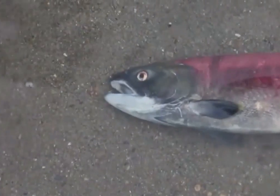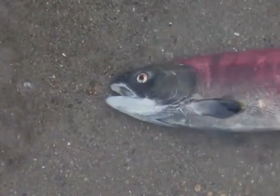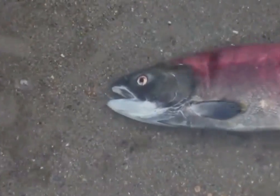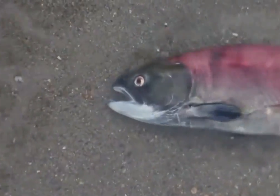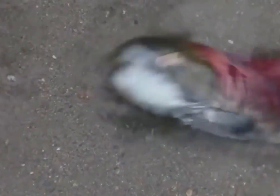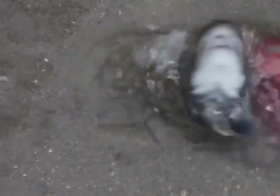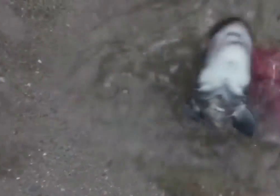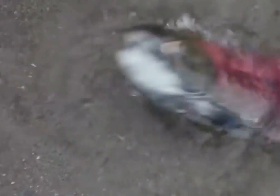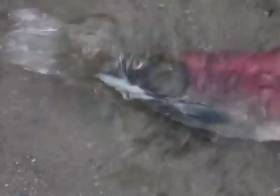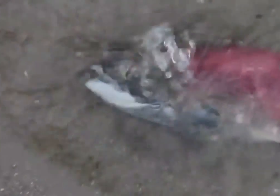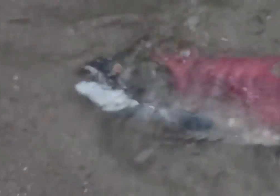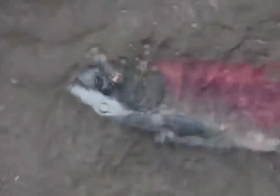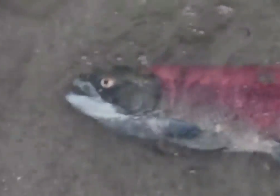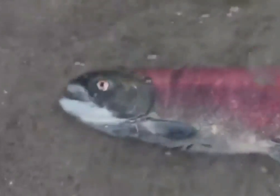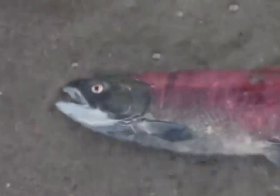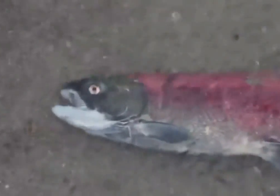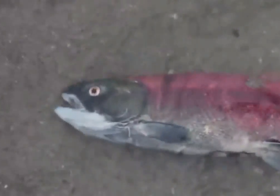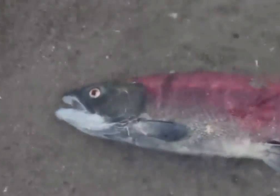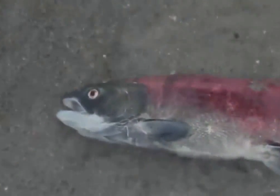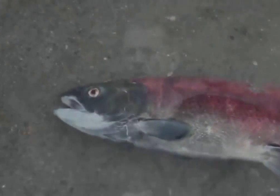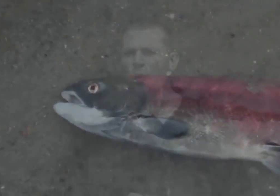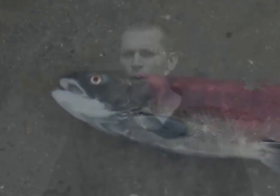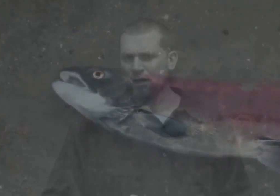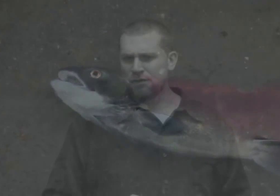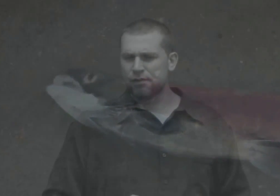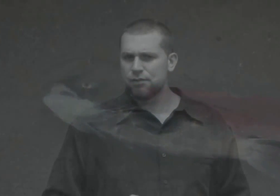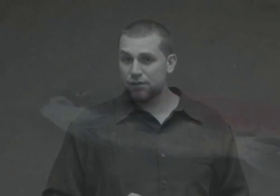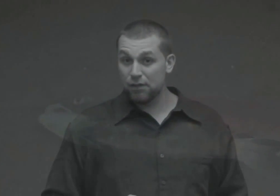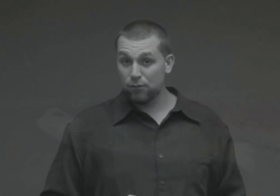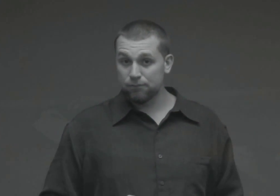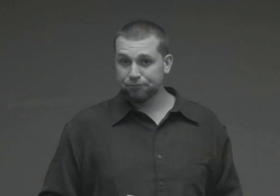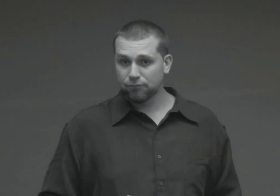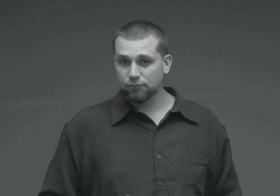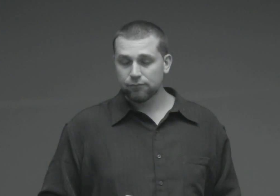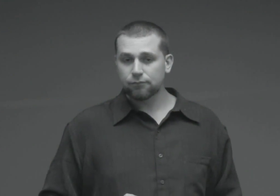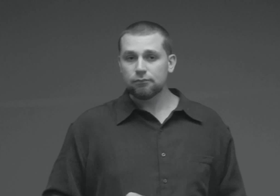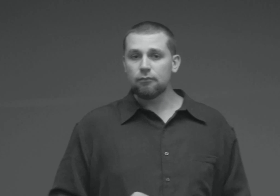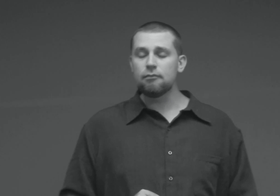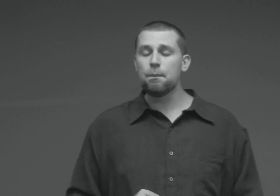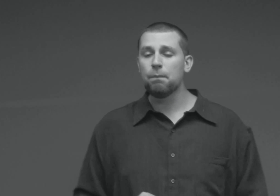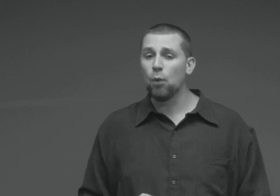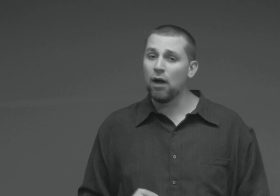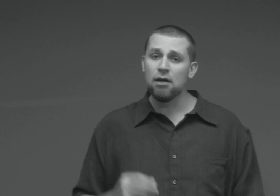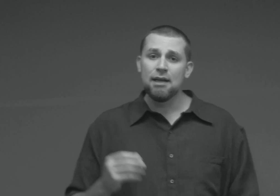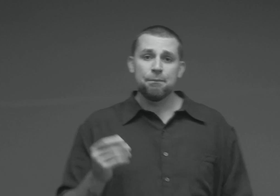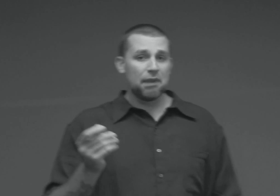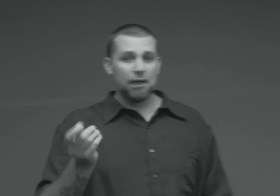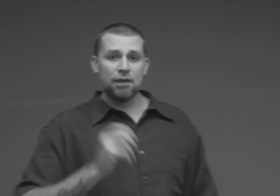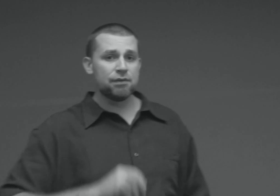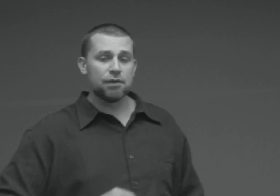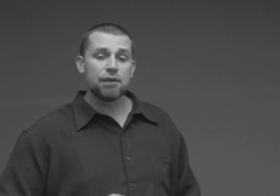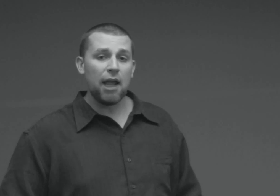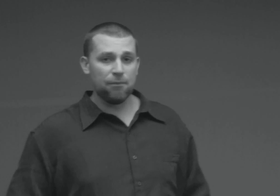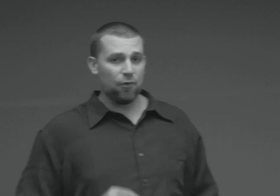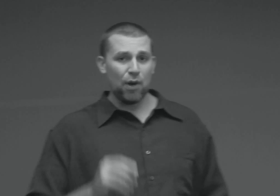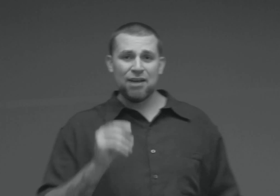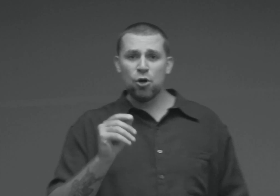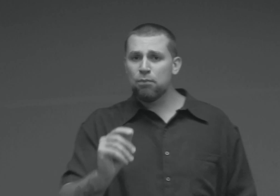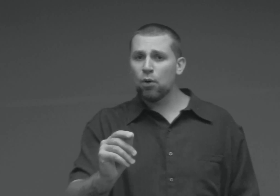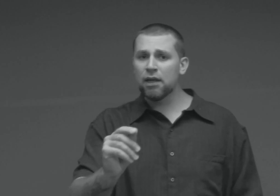function and live with saltwater organs still. Well, it is the same for a new born